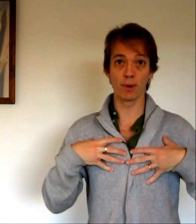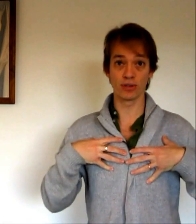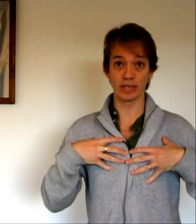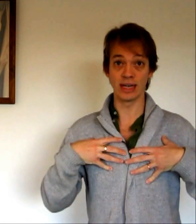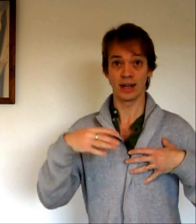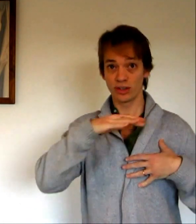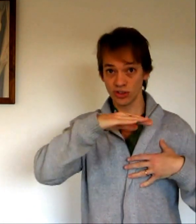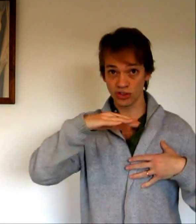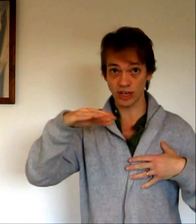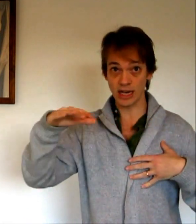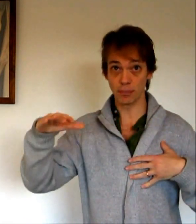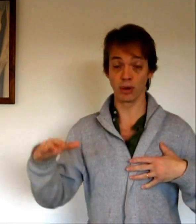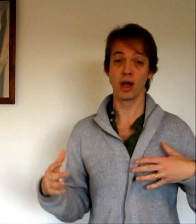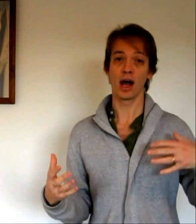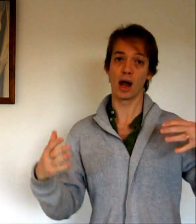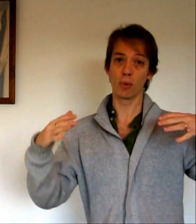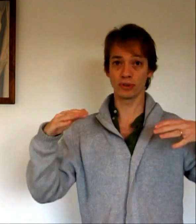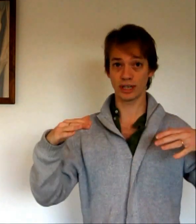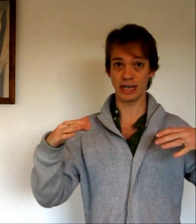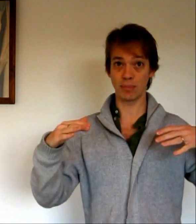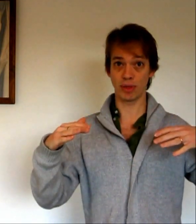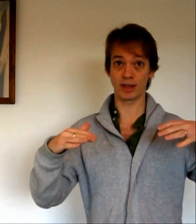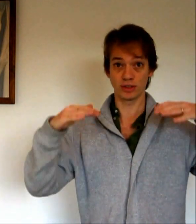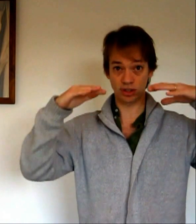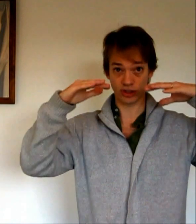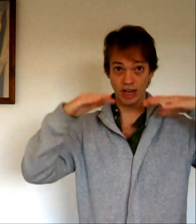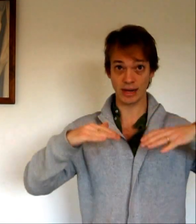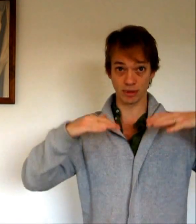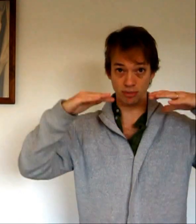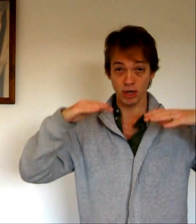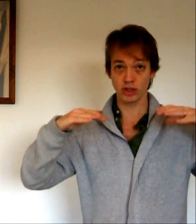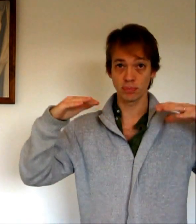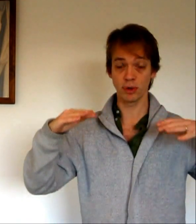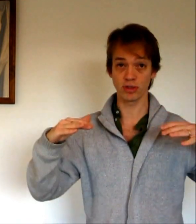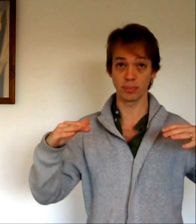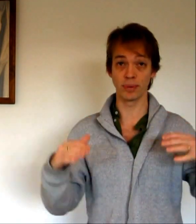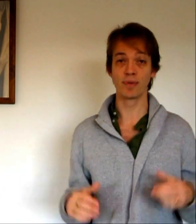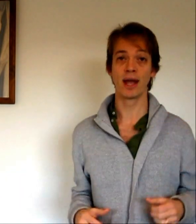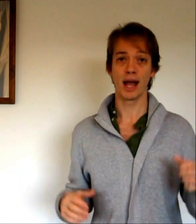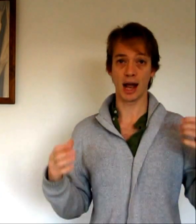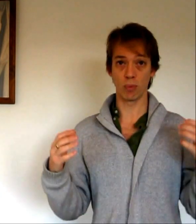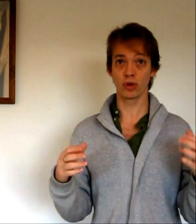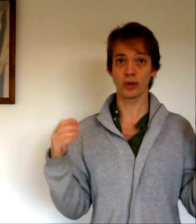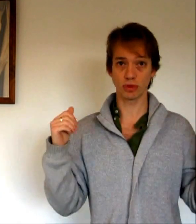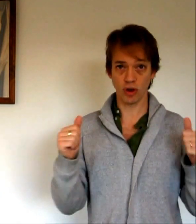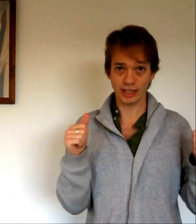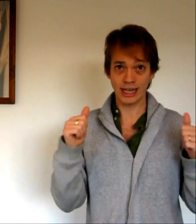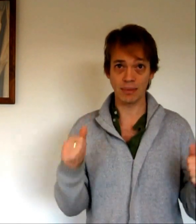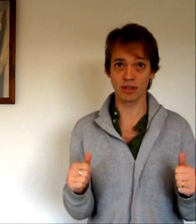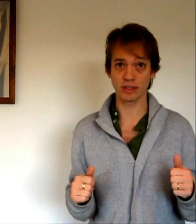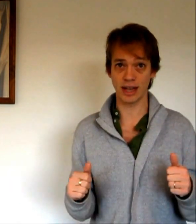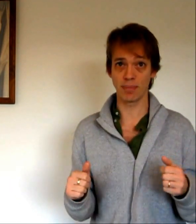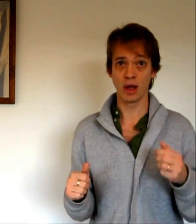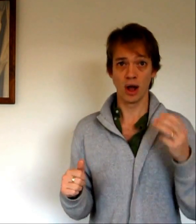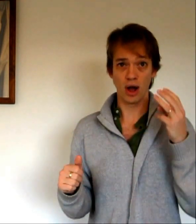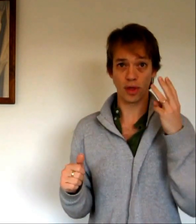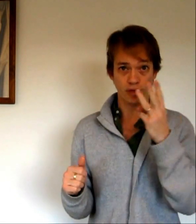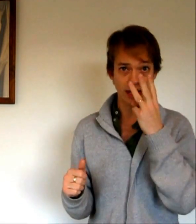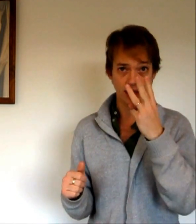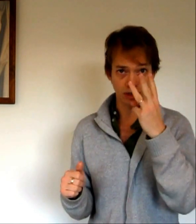body stable. I want to keep things the same as much as possible and what I'm trying to keep the same are three things